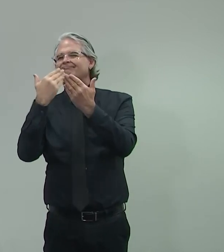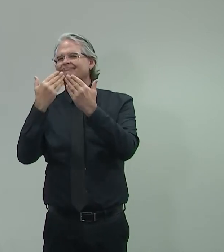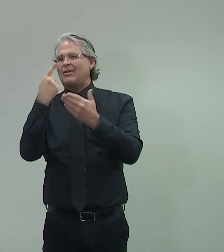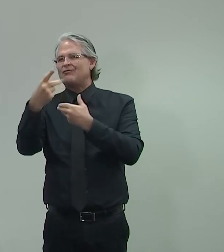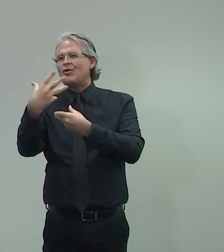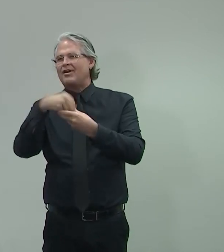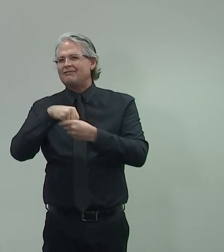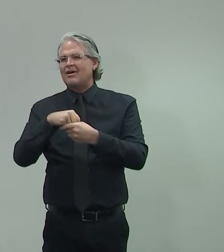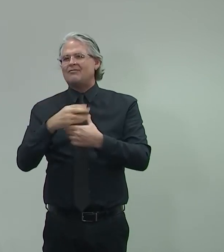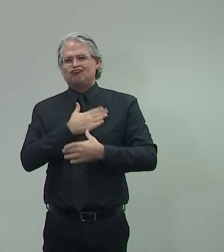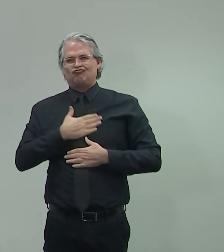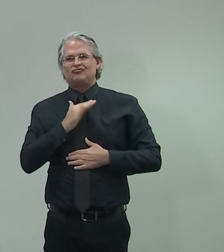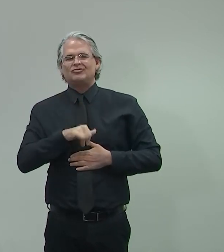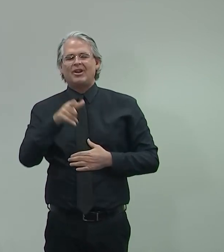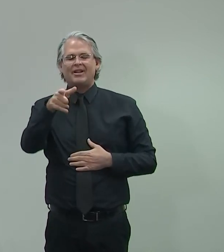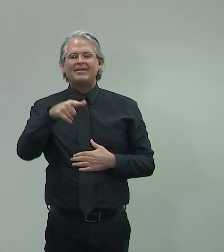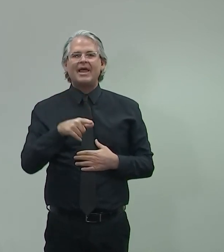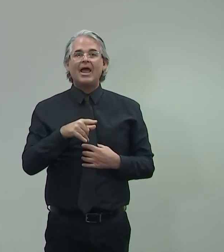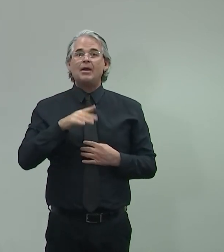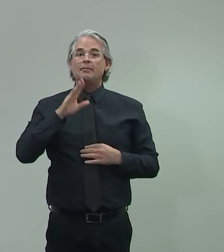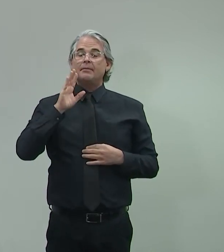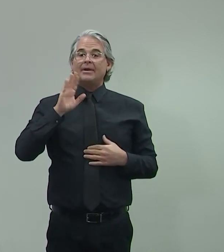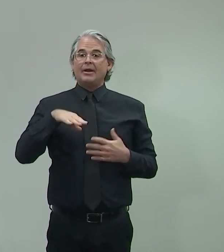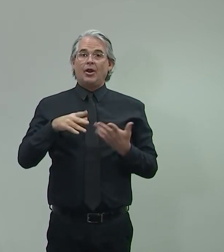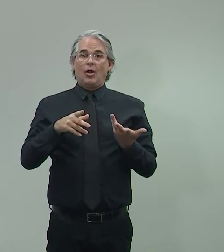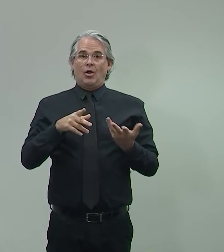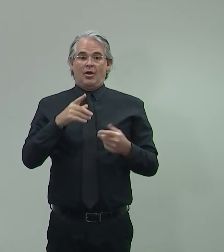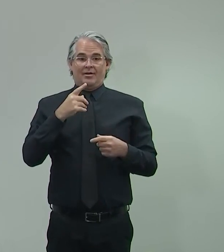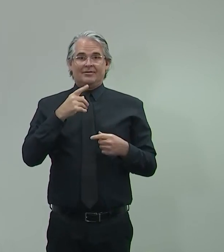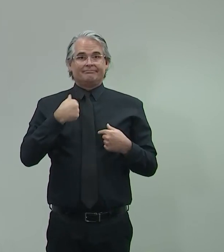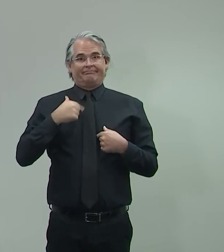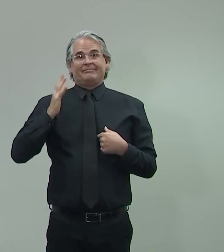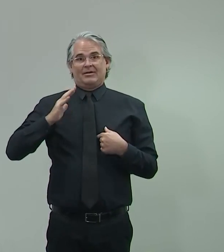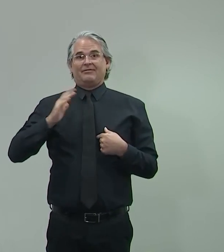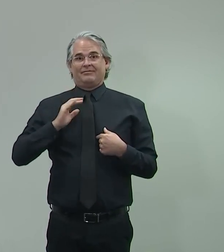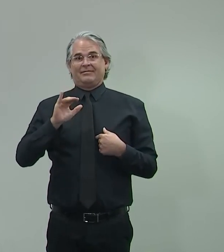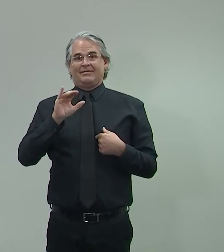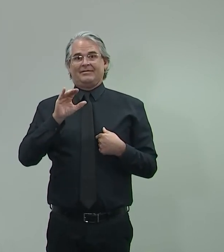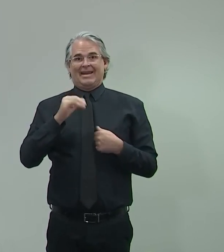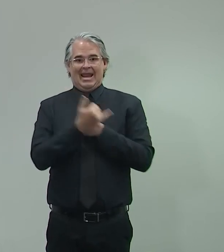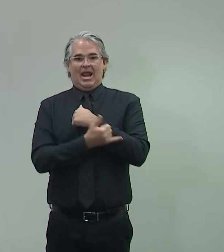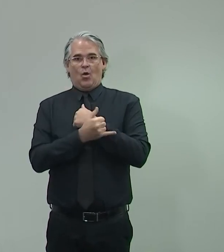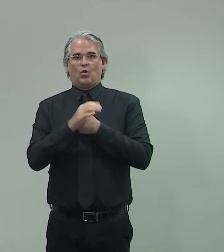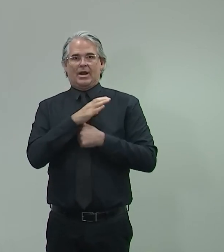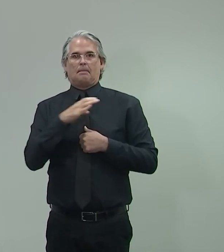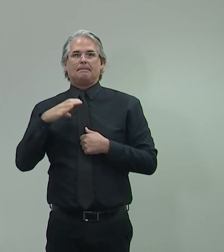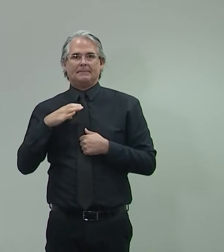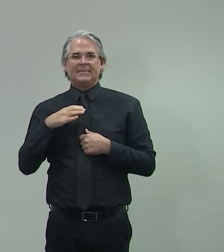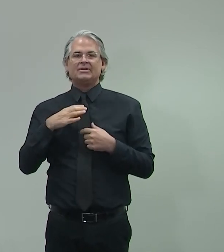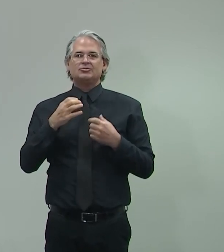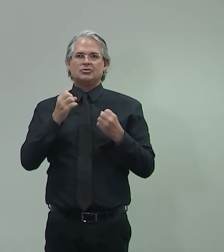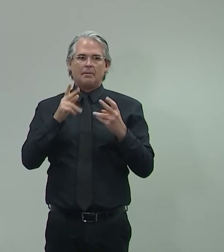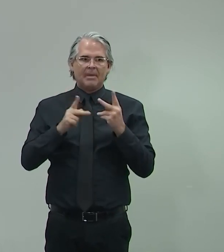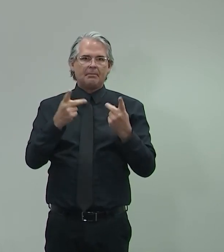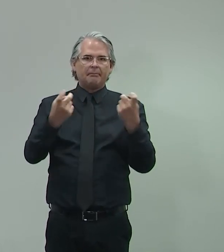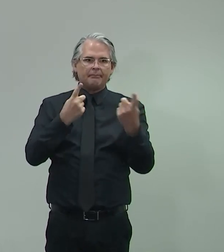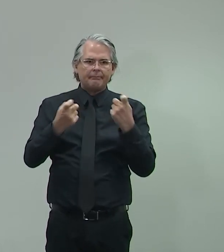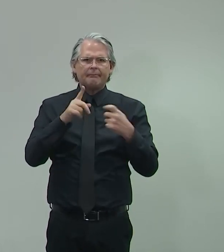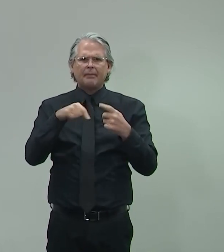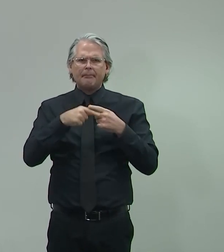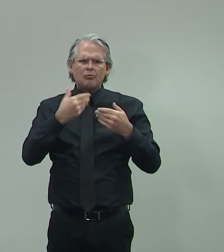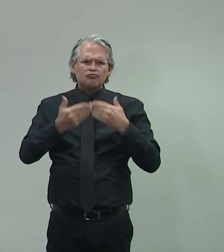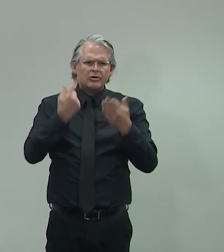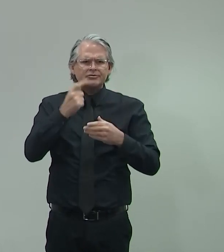that. Obviously, you understand when this happened, I was on the county commission and there was a lot of questions about the process. I commend